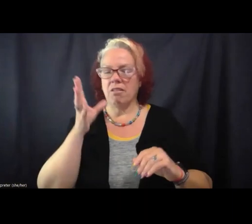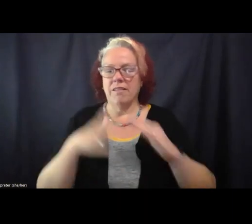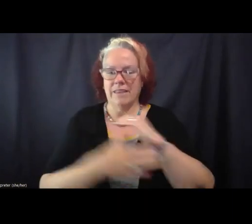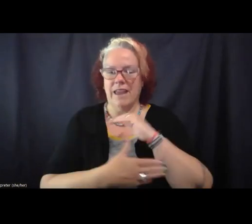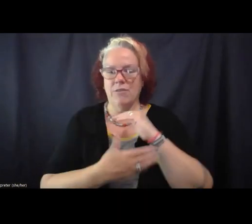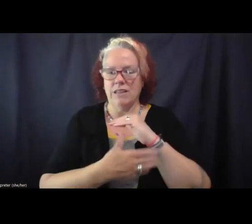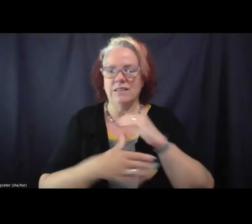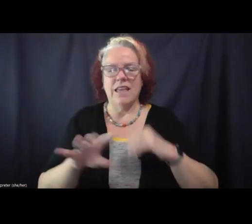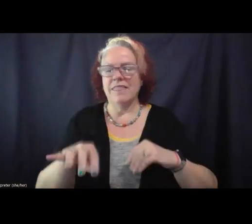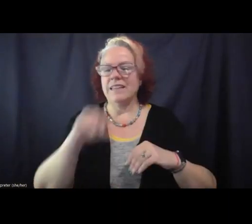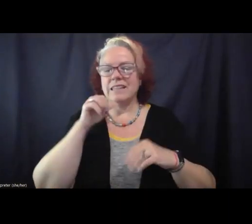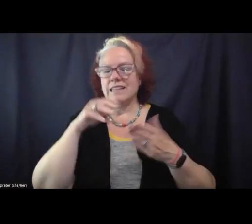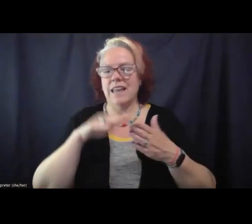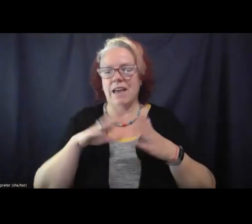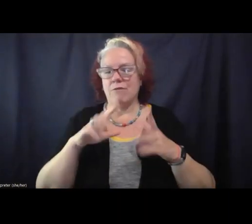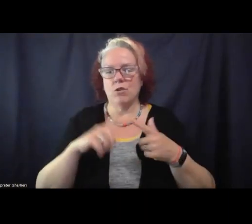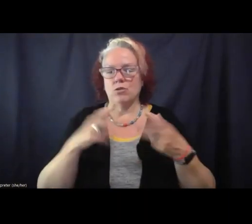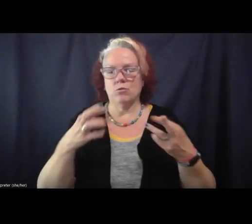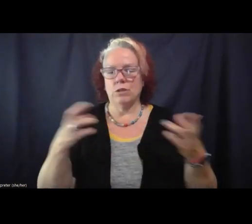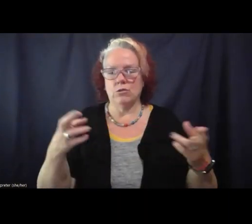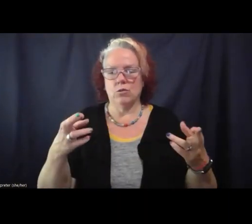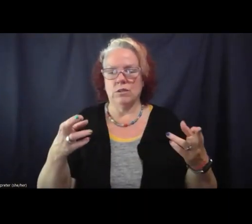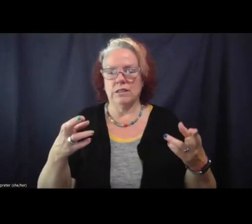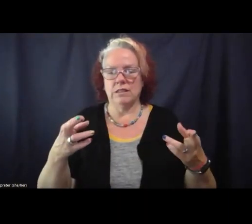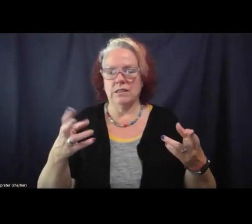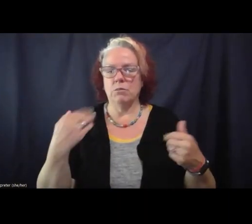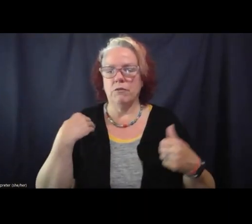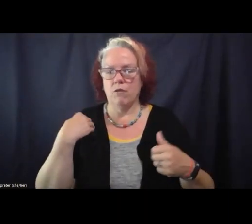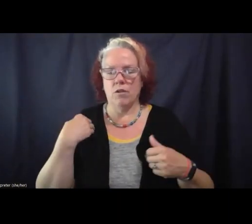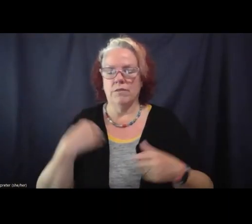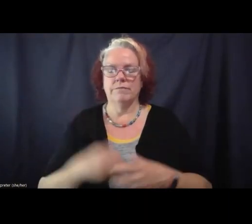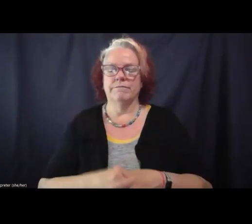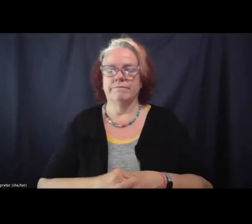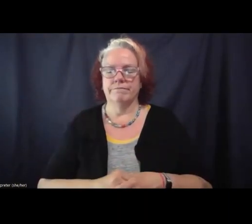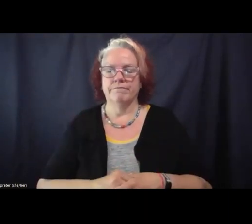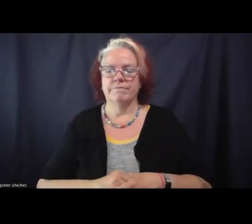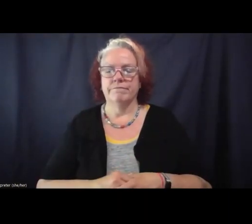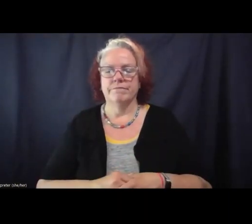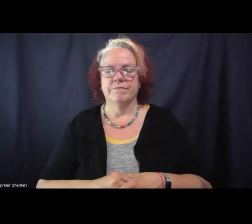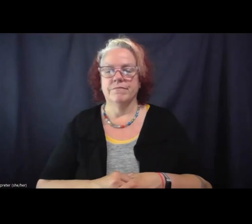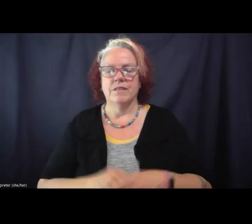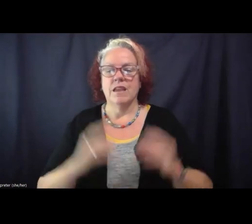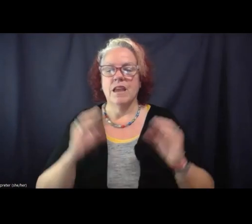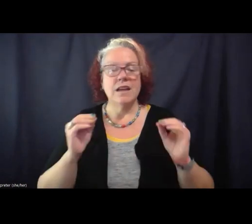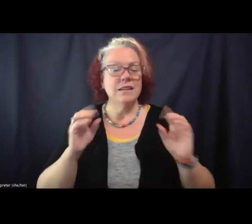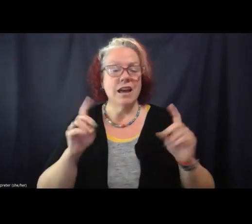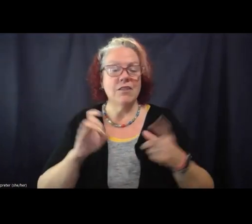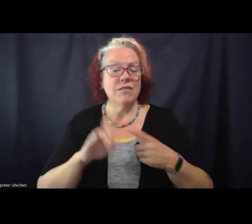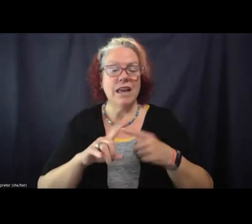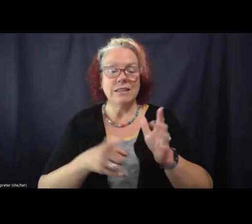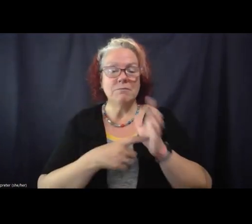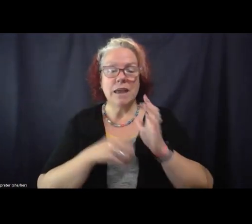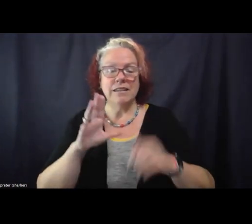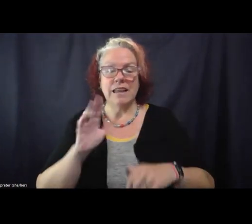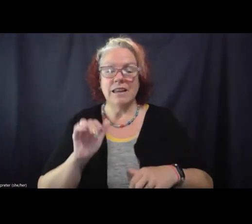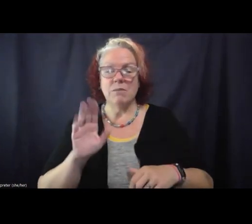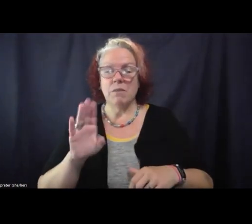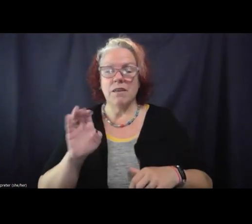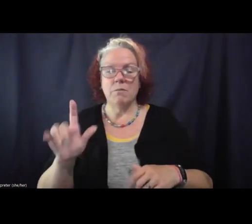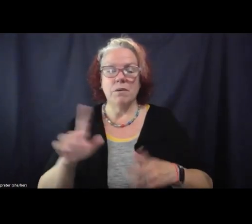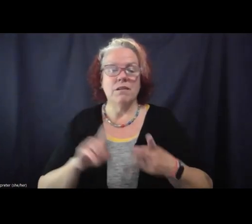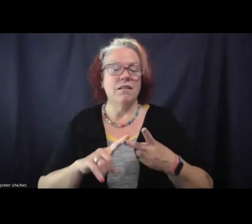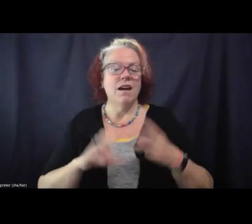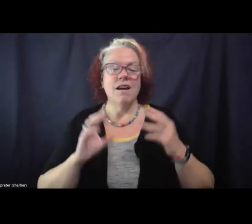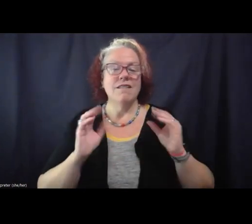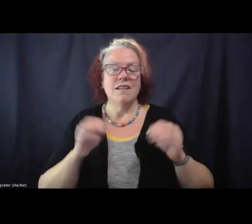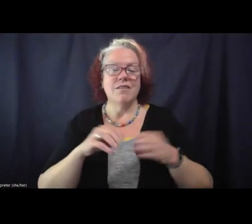those resources to electronically surveil people before. And none of that is mandated by the bill. None of it is conceived by bill,